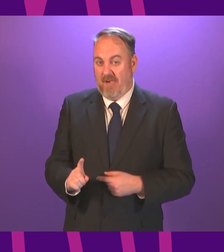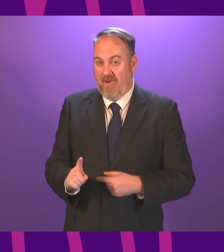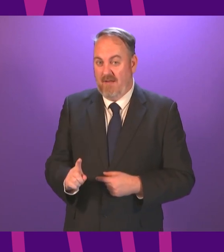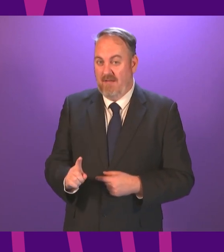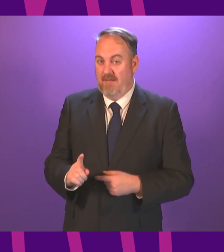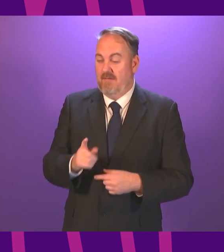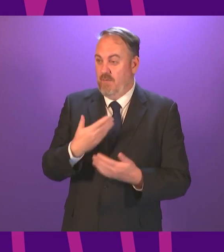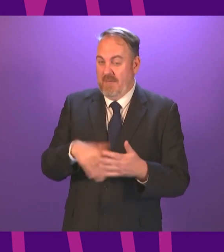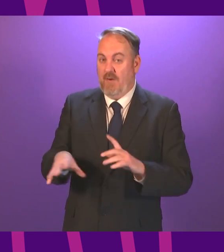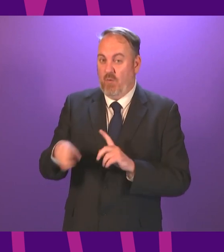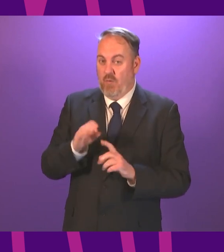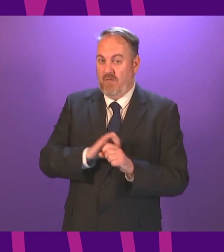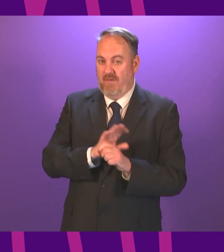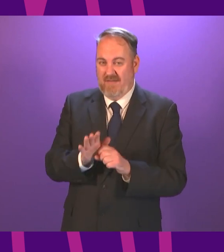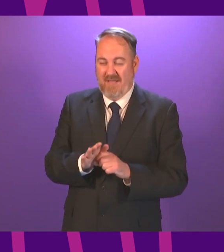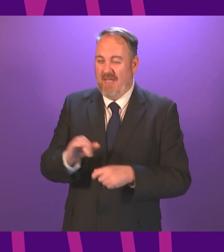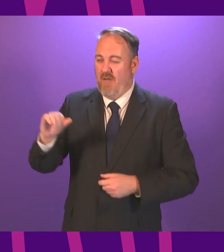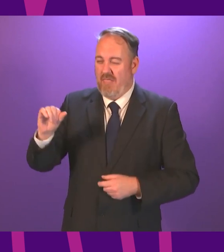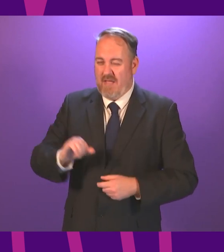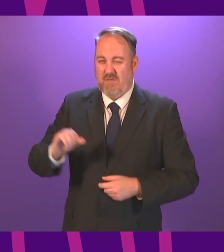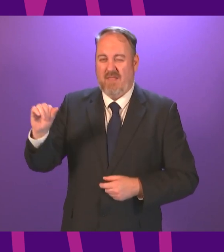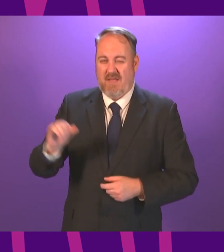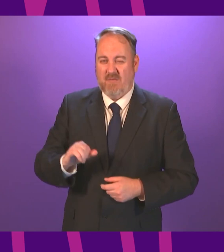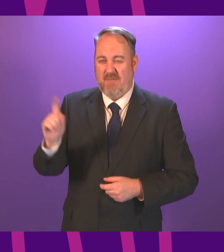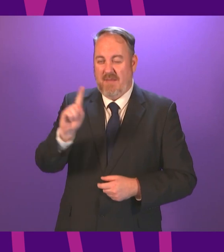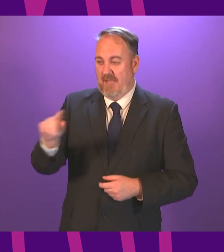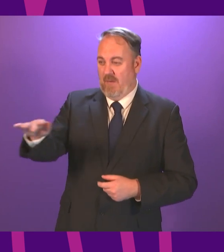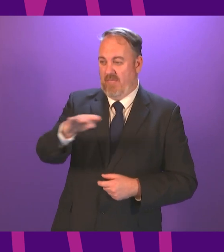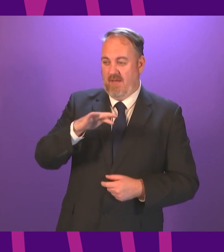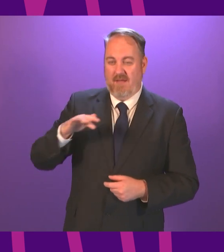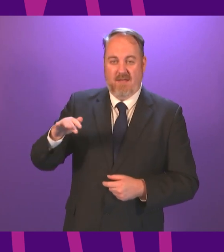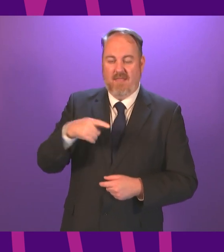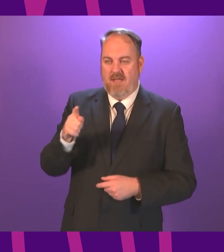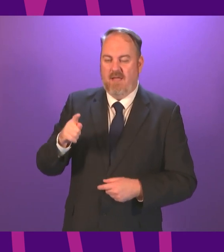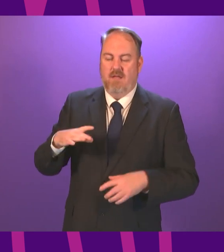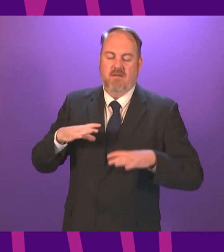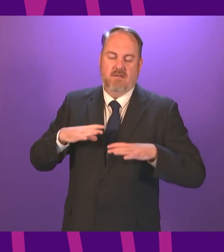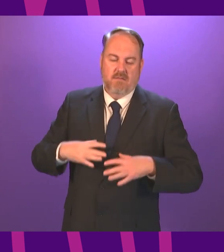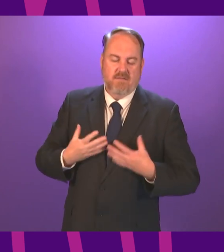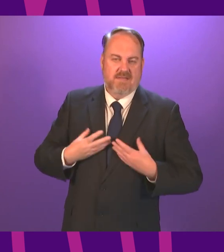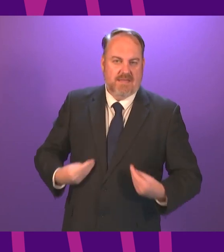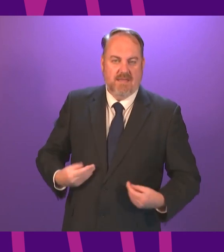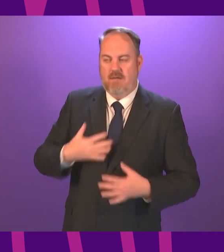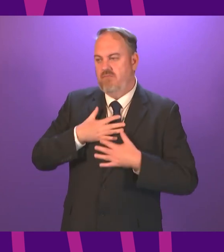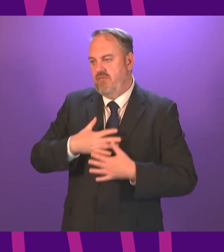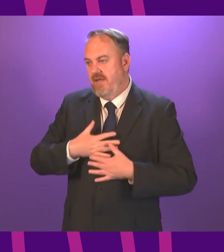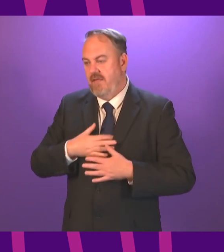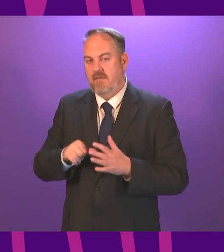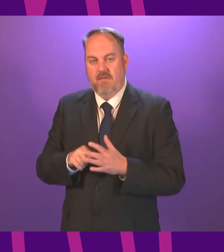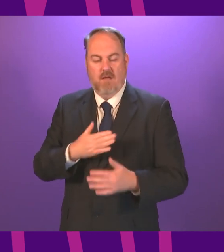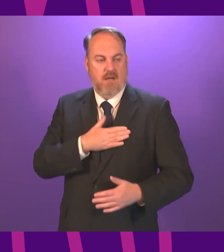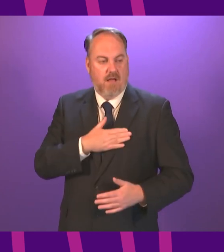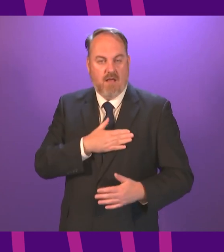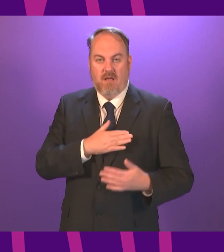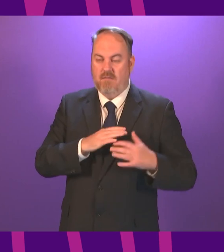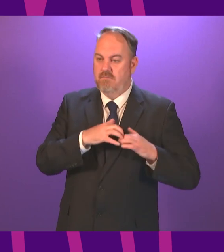don't need to imagine this this is our patients reality they suffer from fatigue breathless heart failures